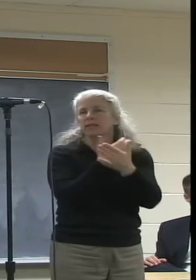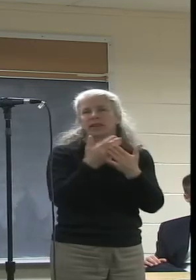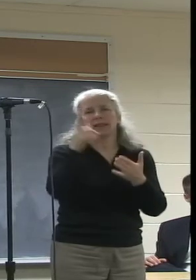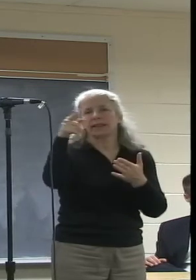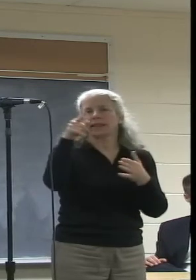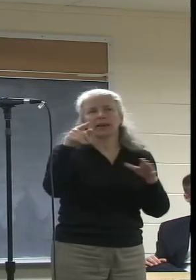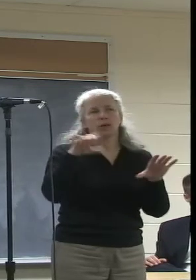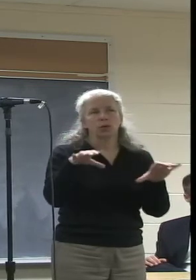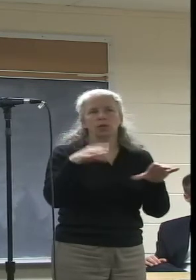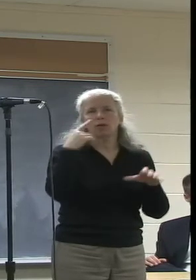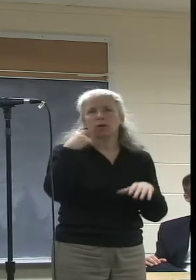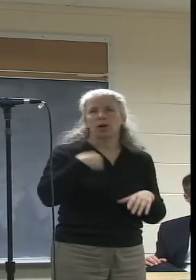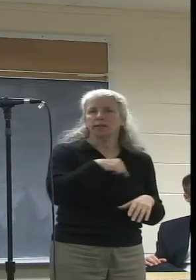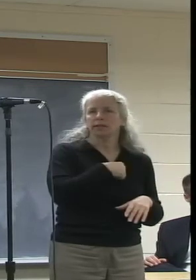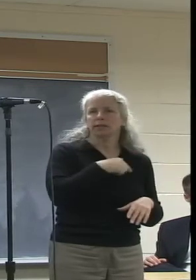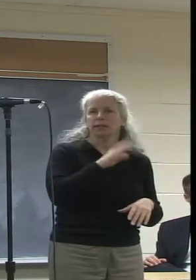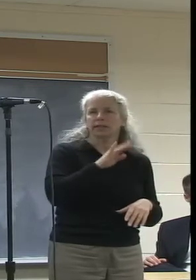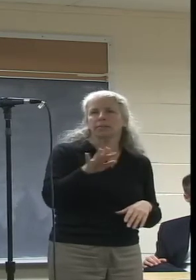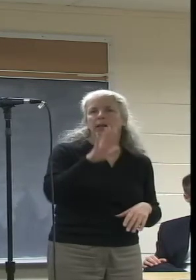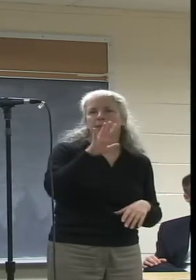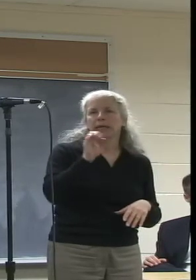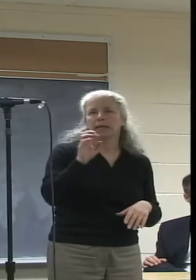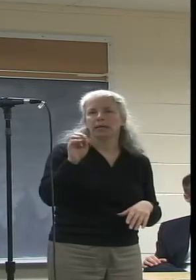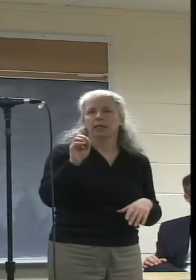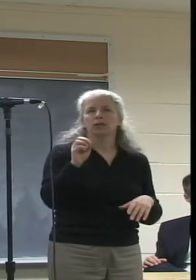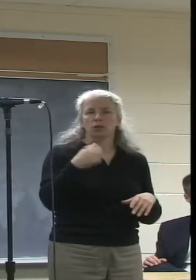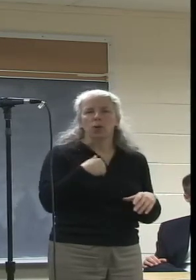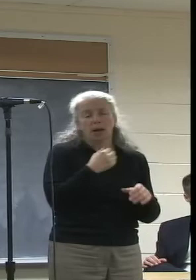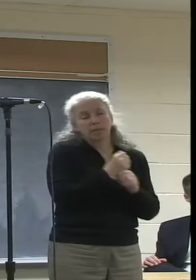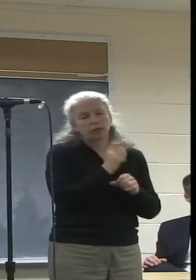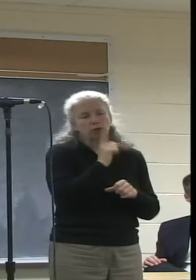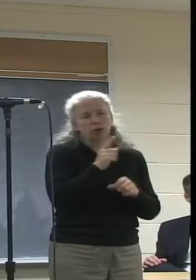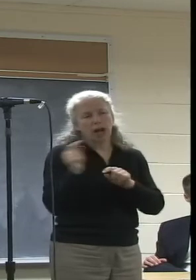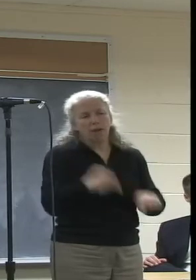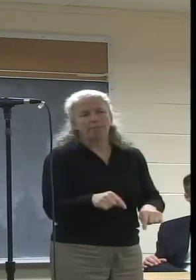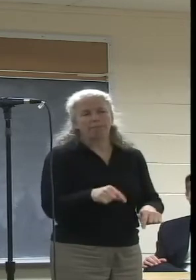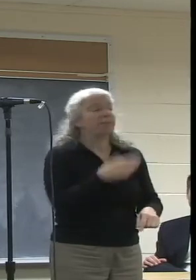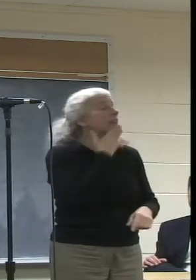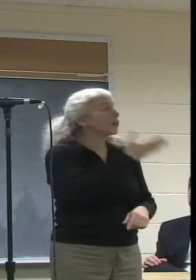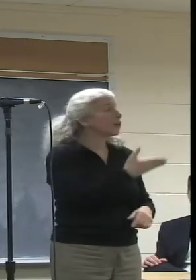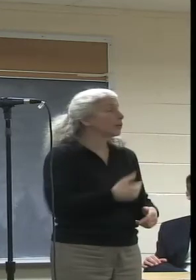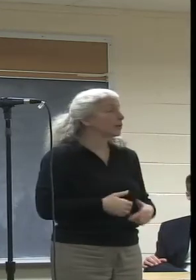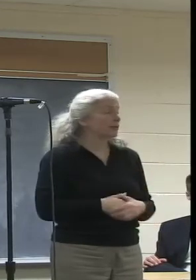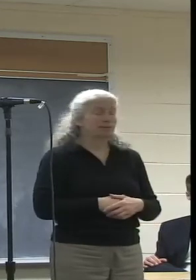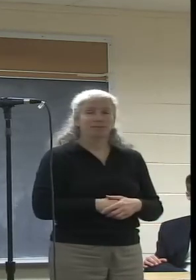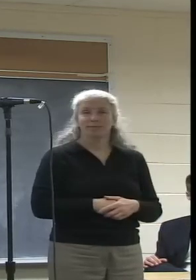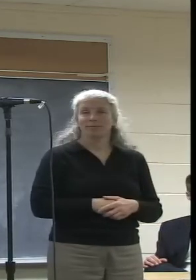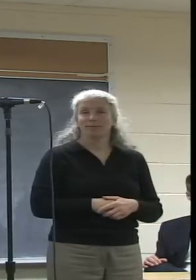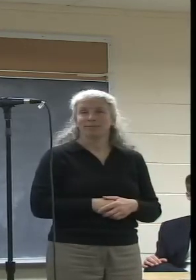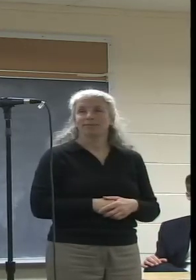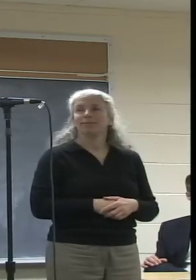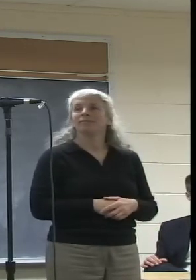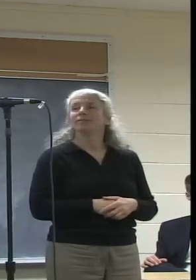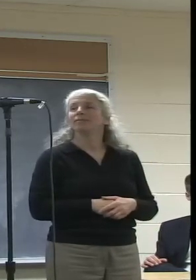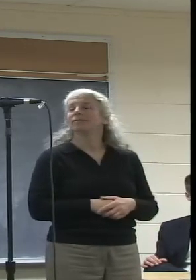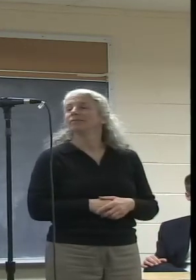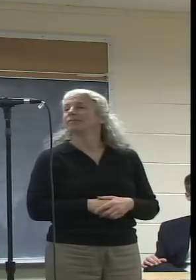they do for the spelling bee that I wanted to make sure that I came. Thank you. Thank you.